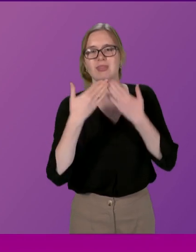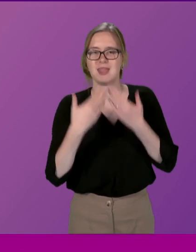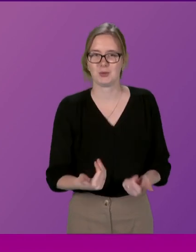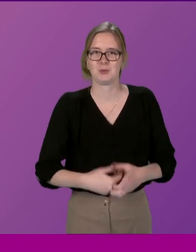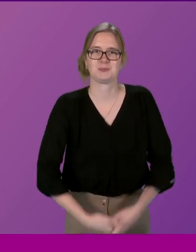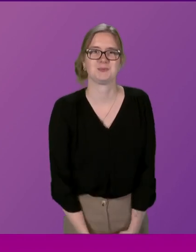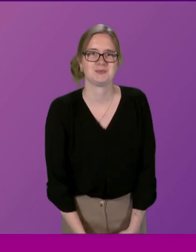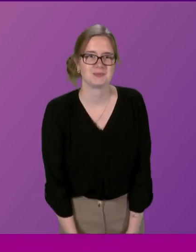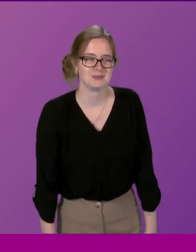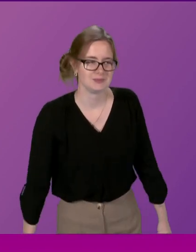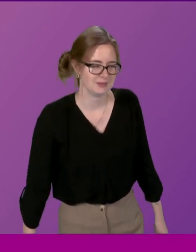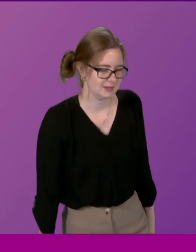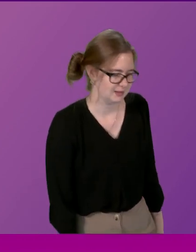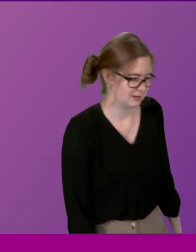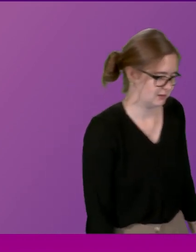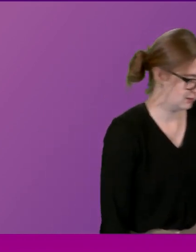you presiding officer